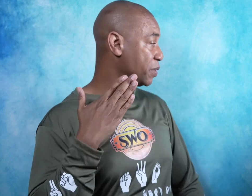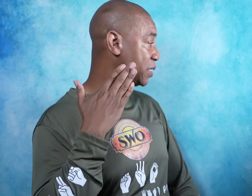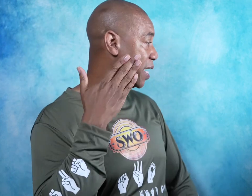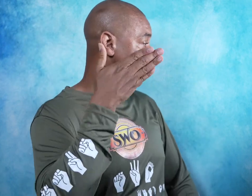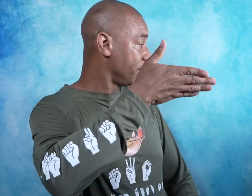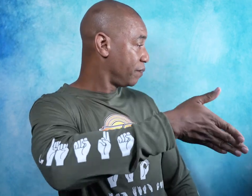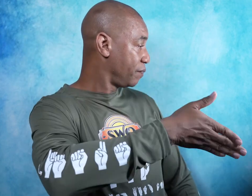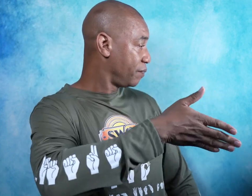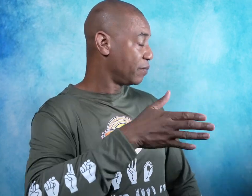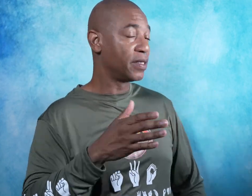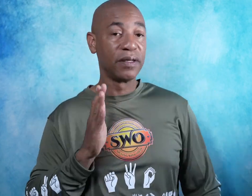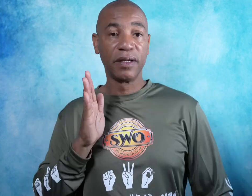the side.